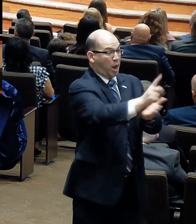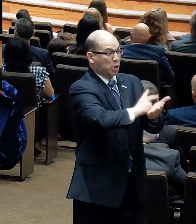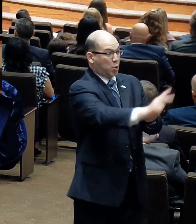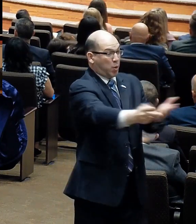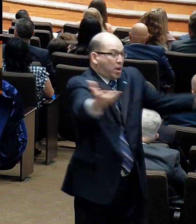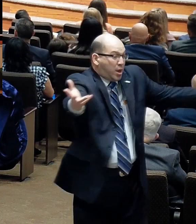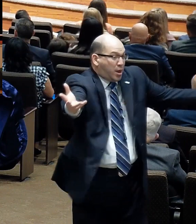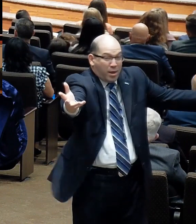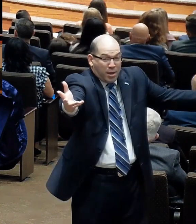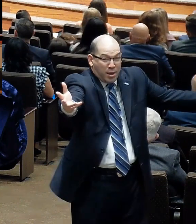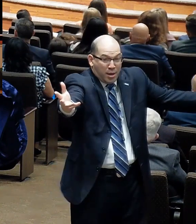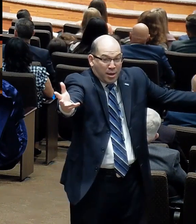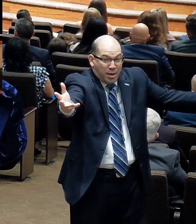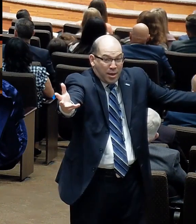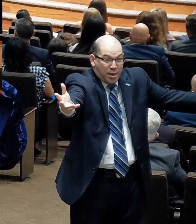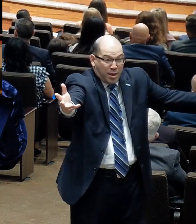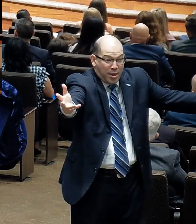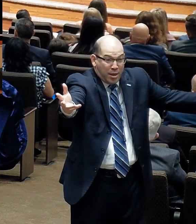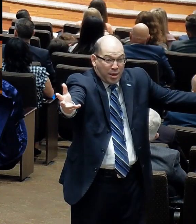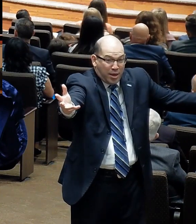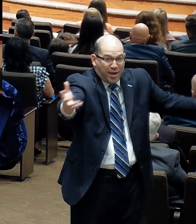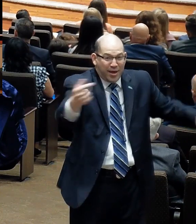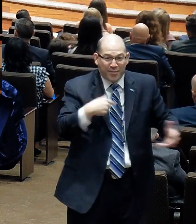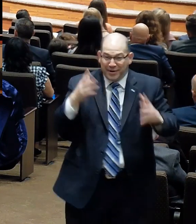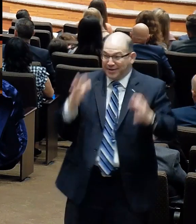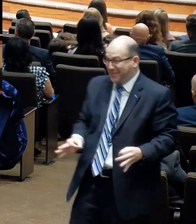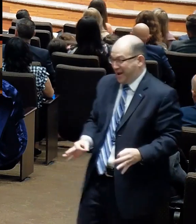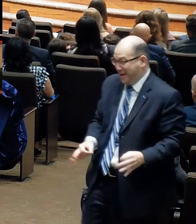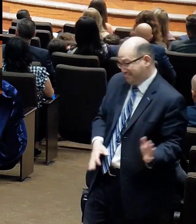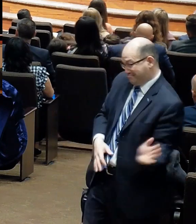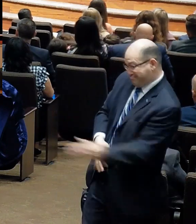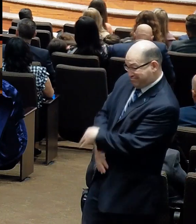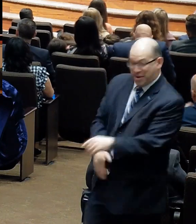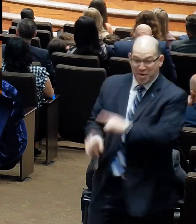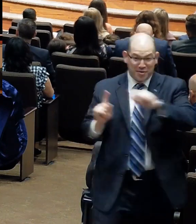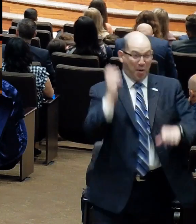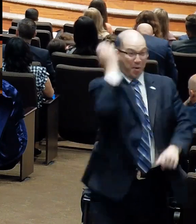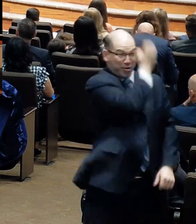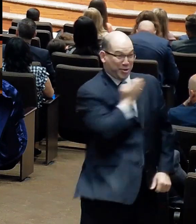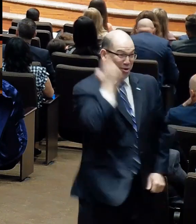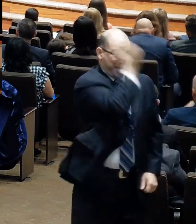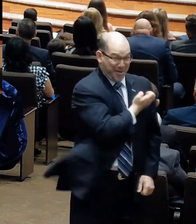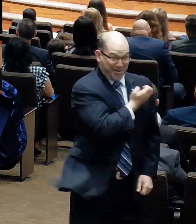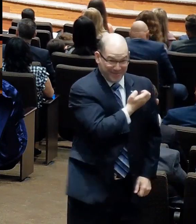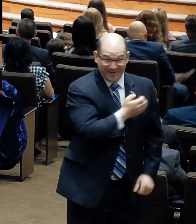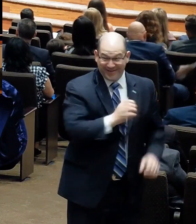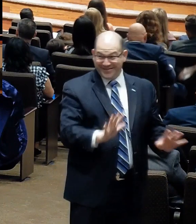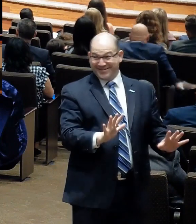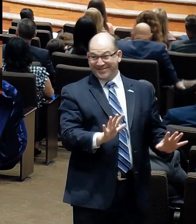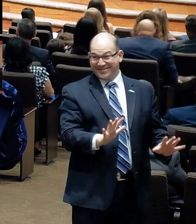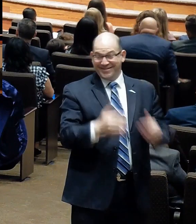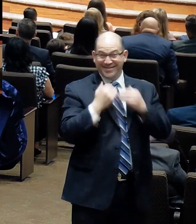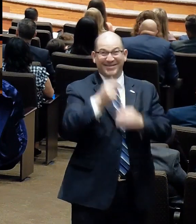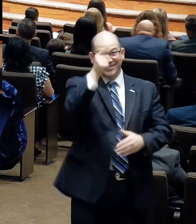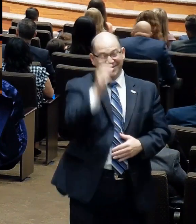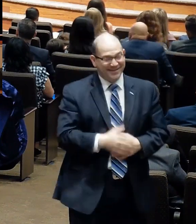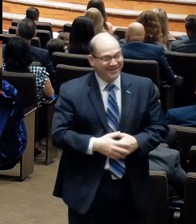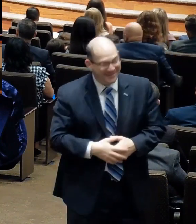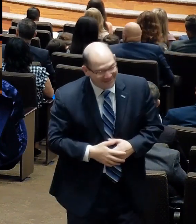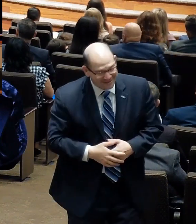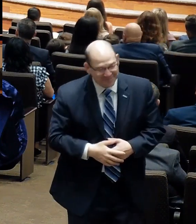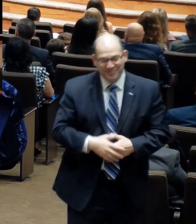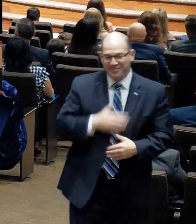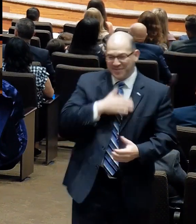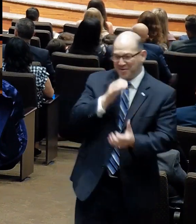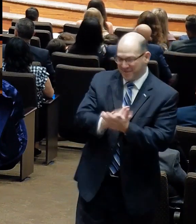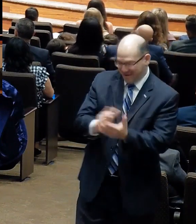we chose Europe. And so I am thankful for my better half. Tiffany is here with our boys on